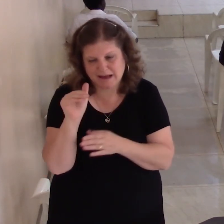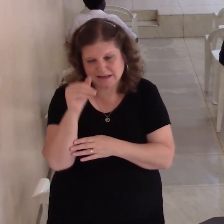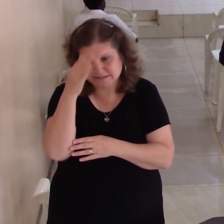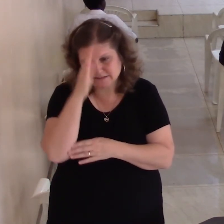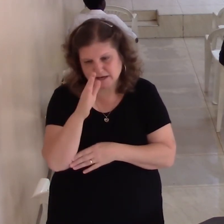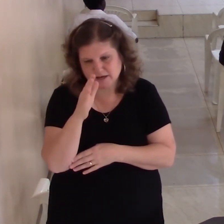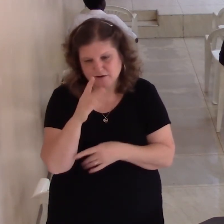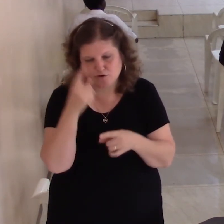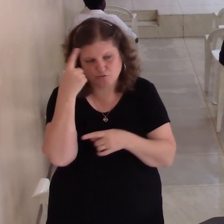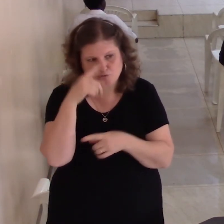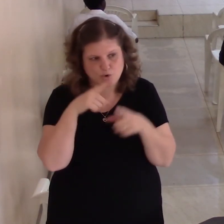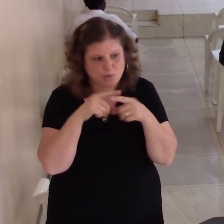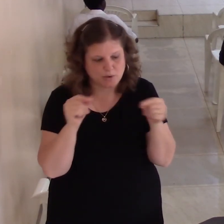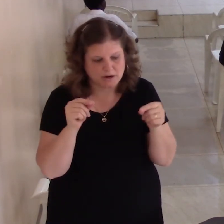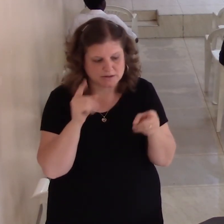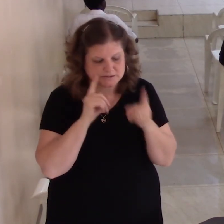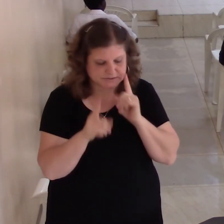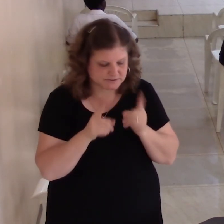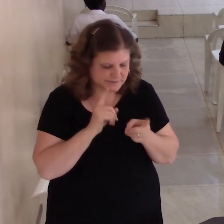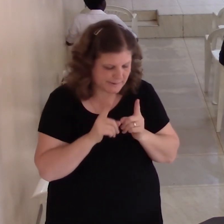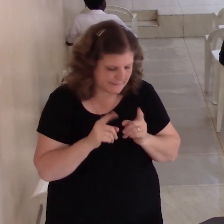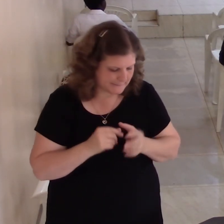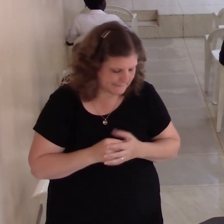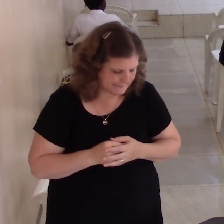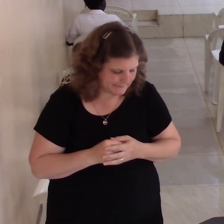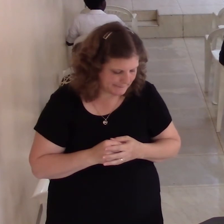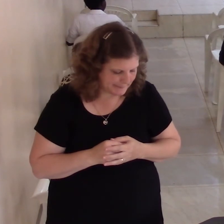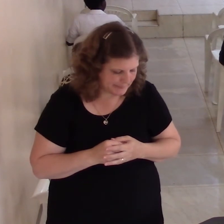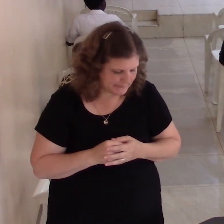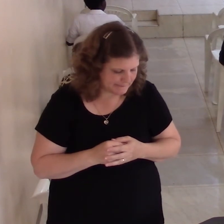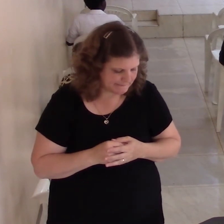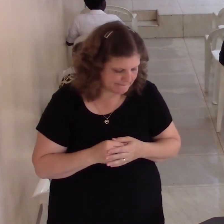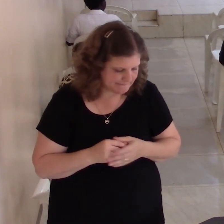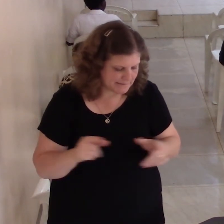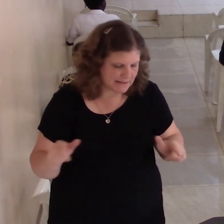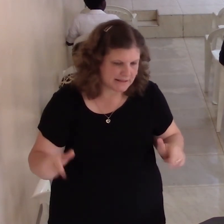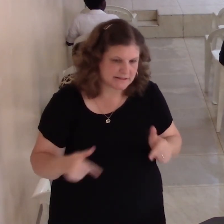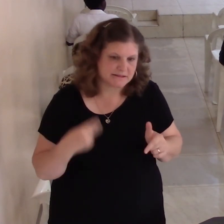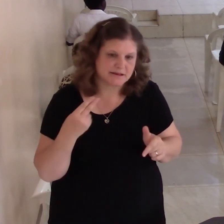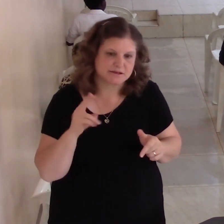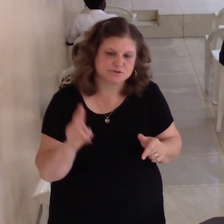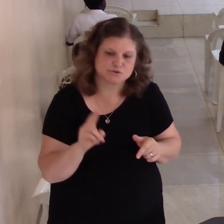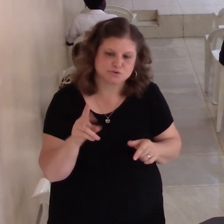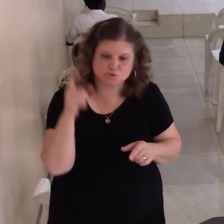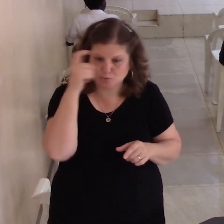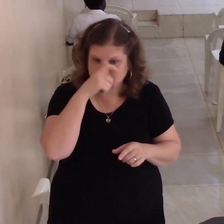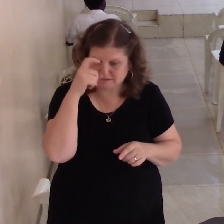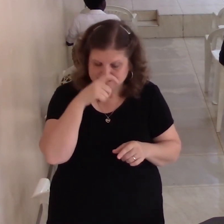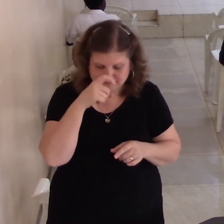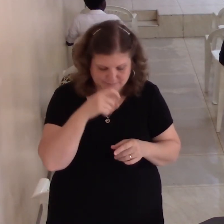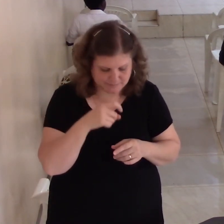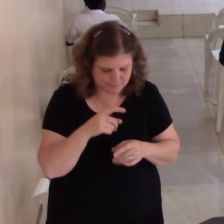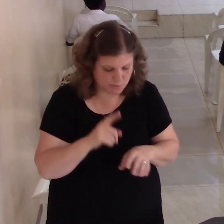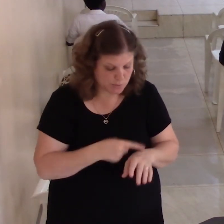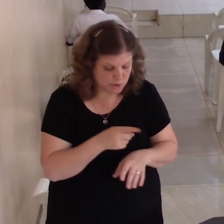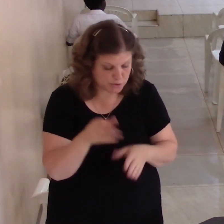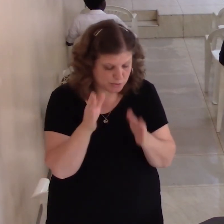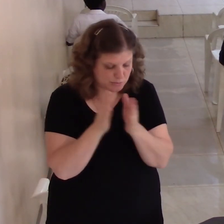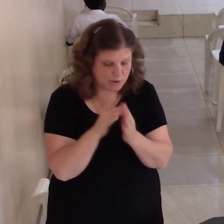huh let's just whistle more for you when it pray to stop problems continue